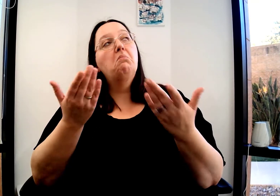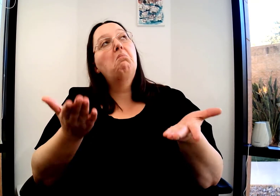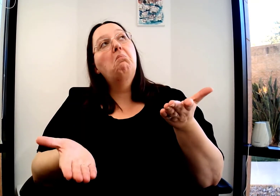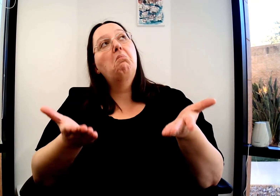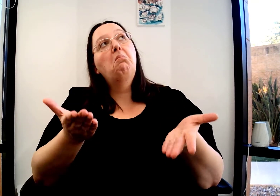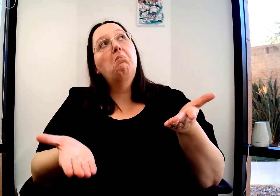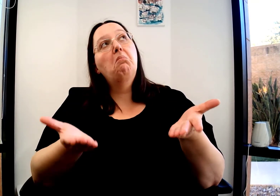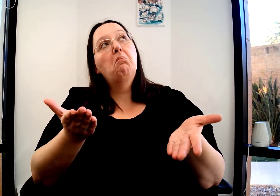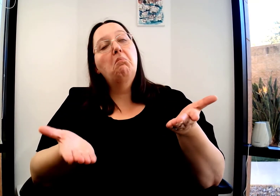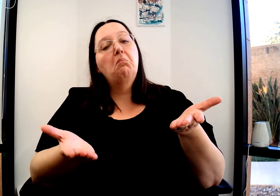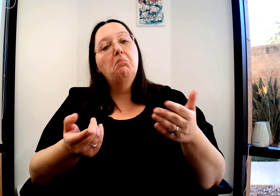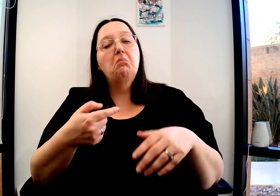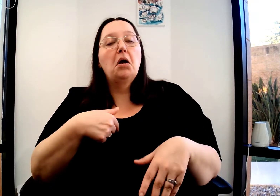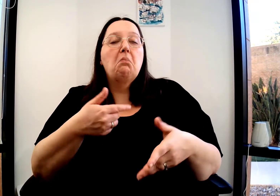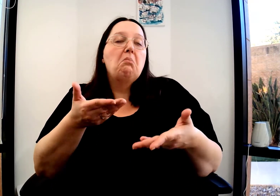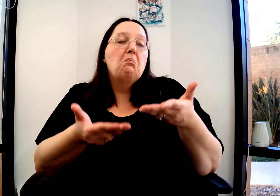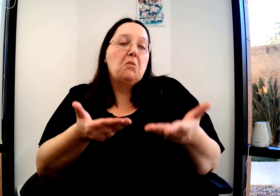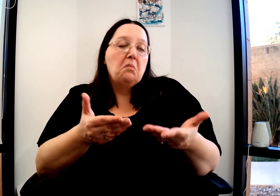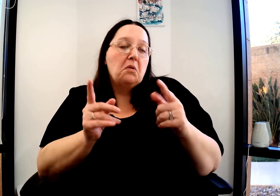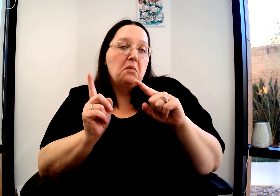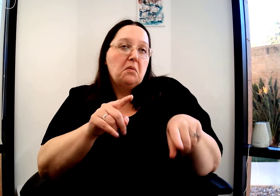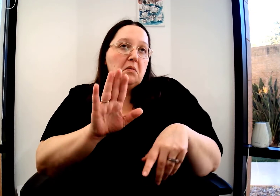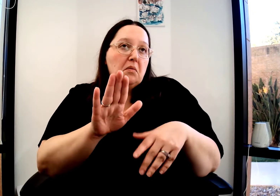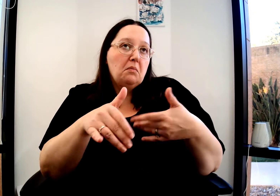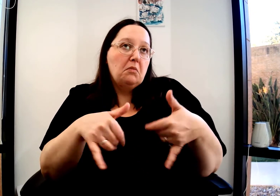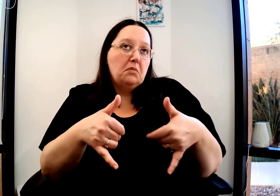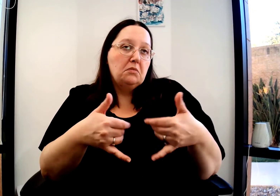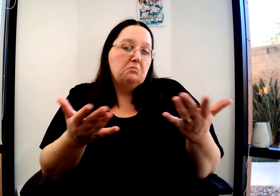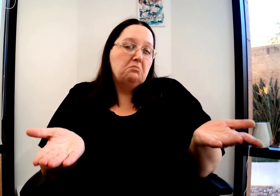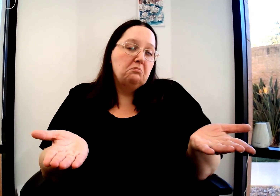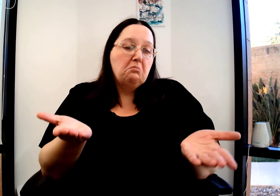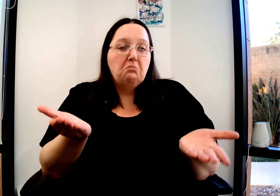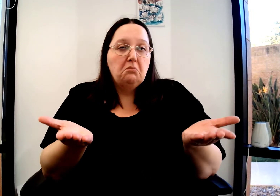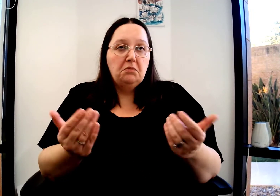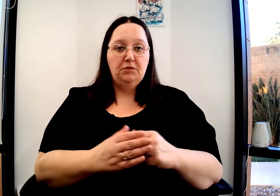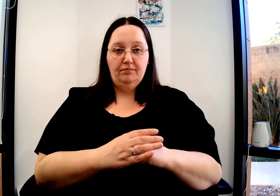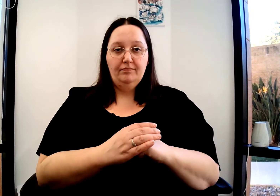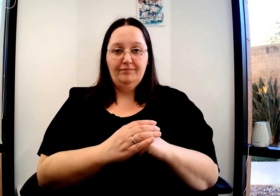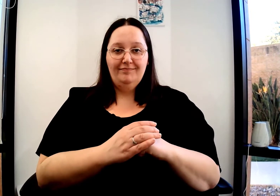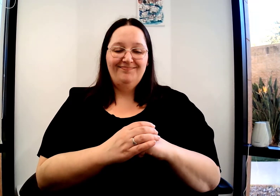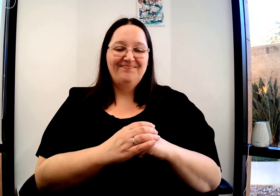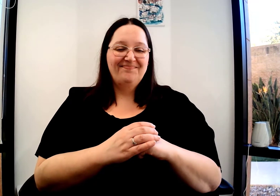Make sure you have a long chin. Like, eh, I might go to your party. don't know.